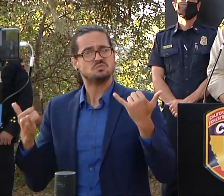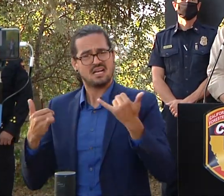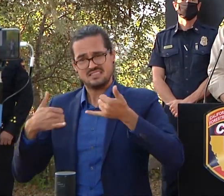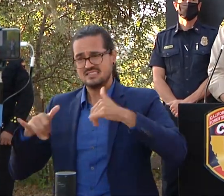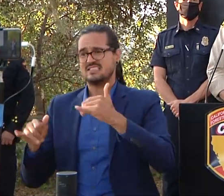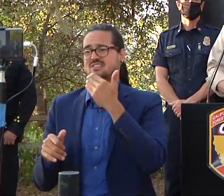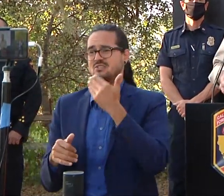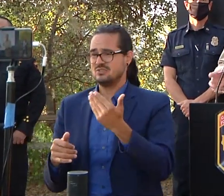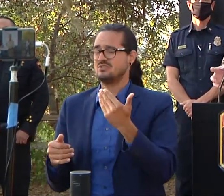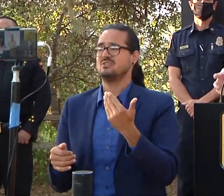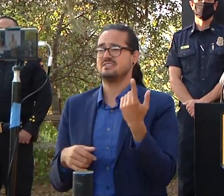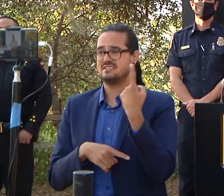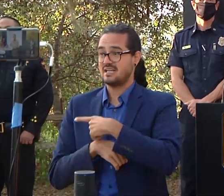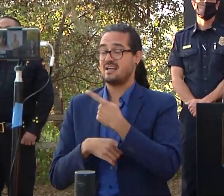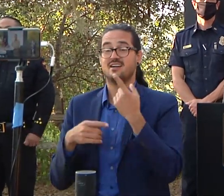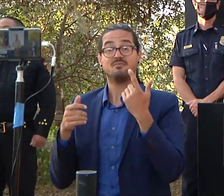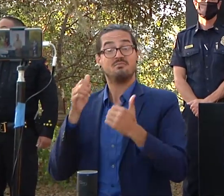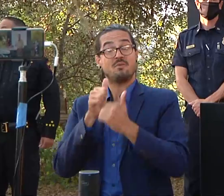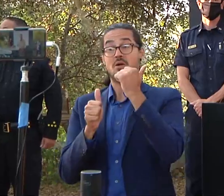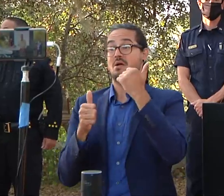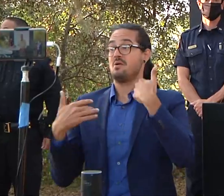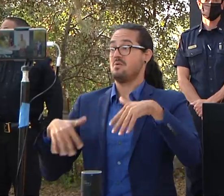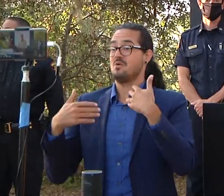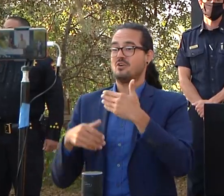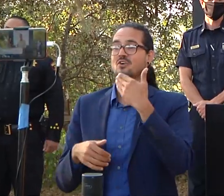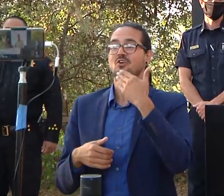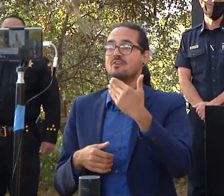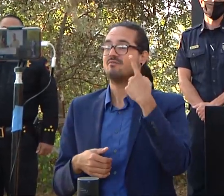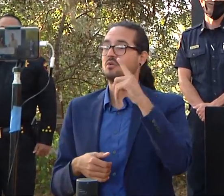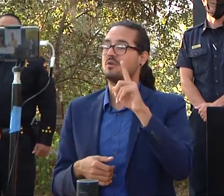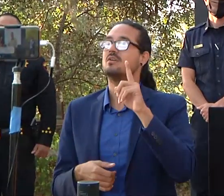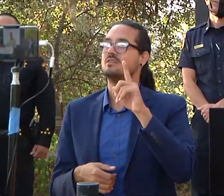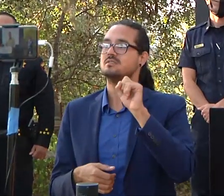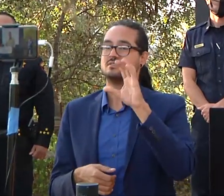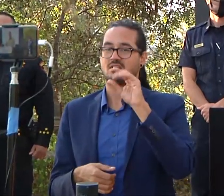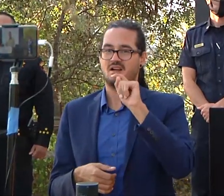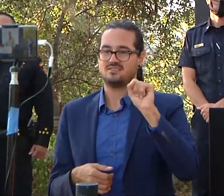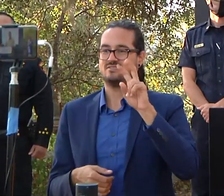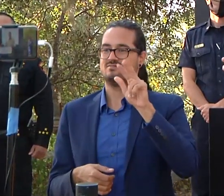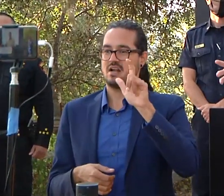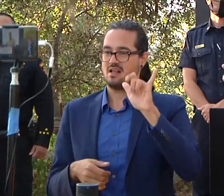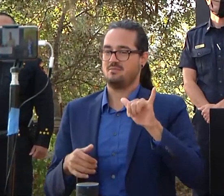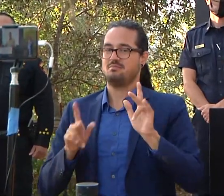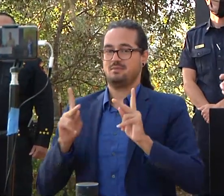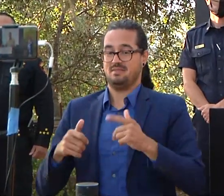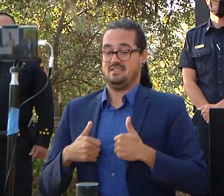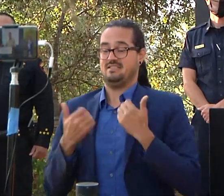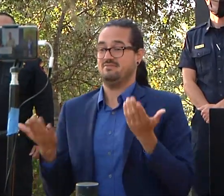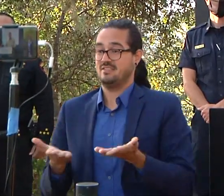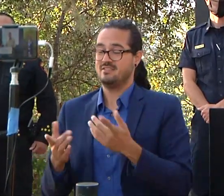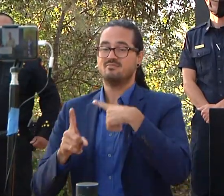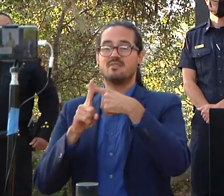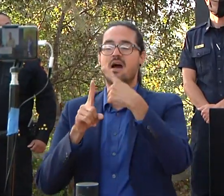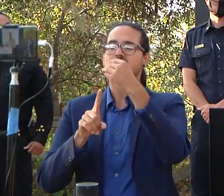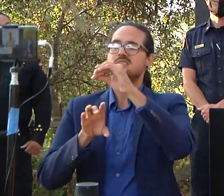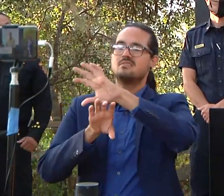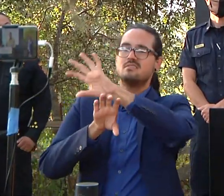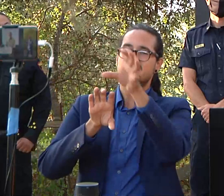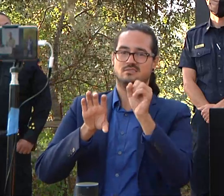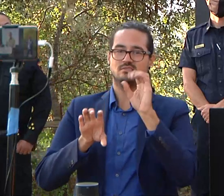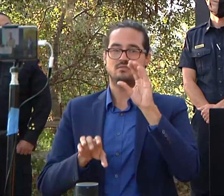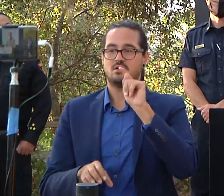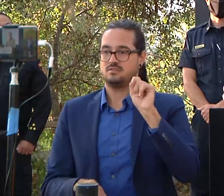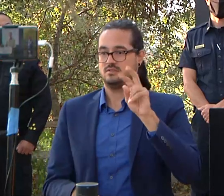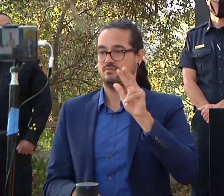valley area and the unincorporated area scotts valley got to go home today and so those evacuation orders were lifted for the area of